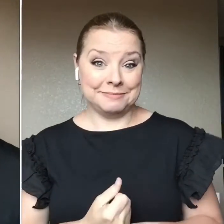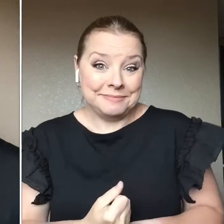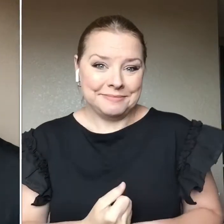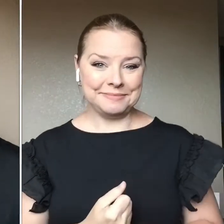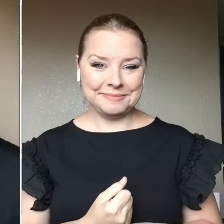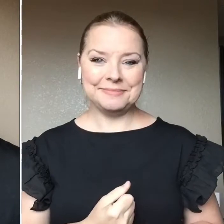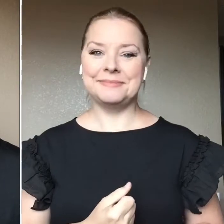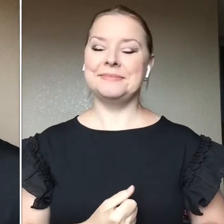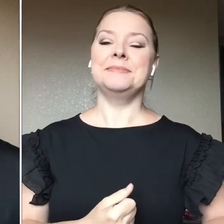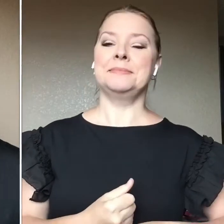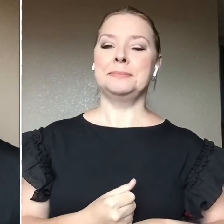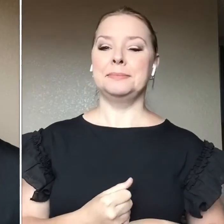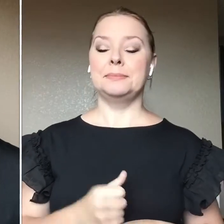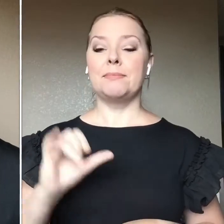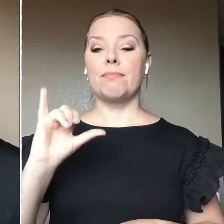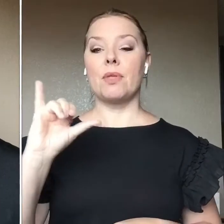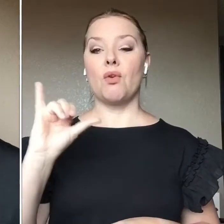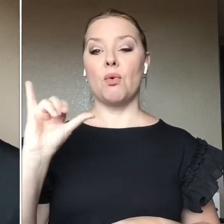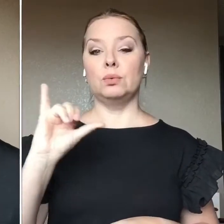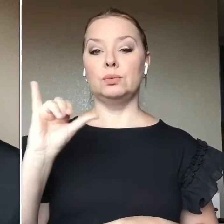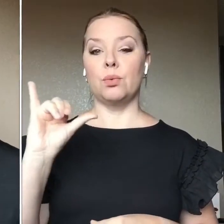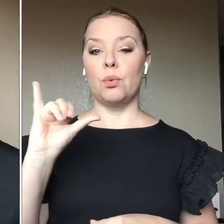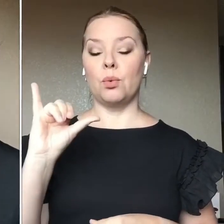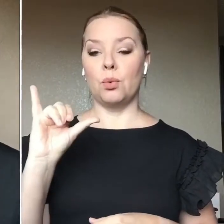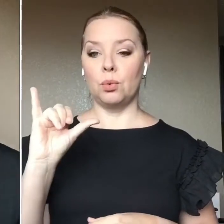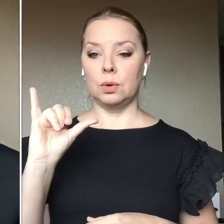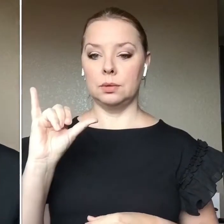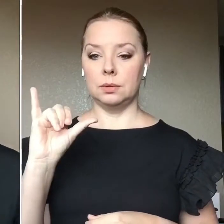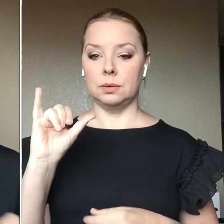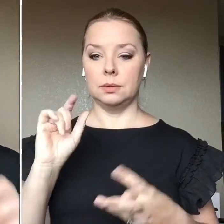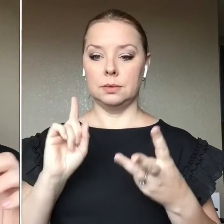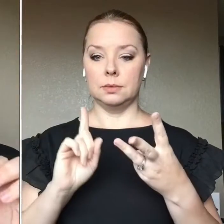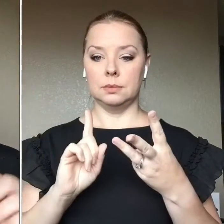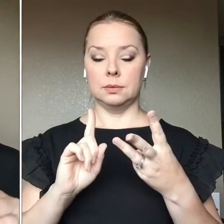I also, where is it? Their eyeshadow primer.